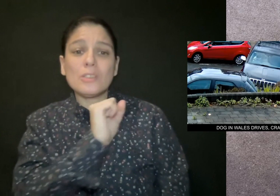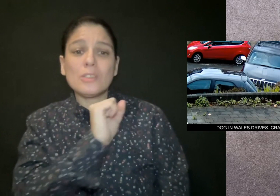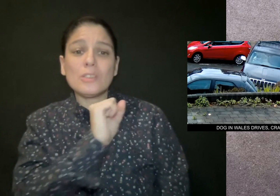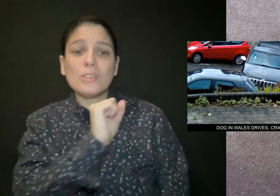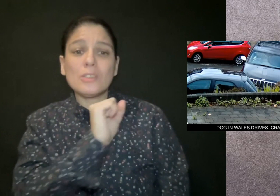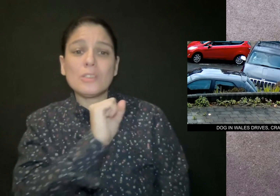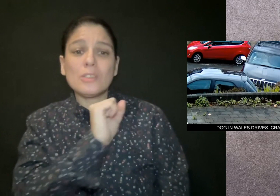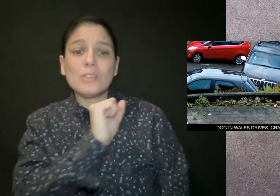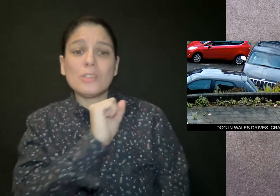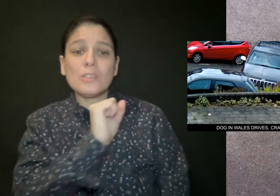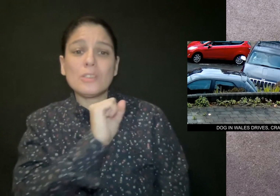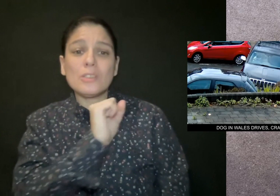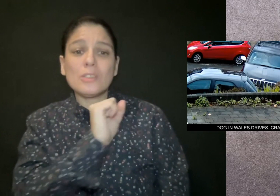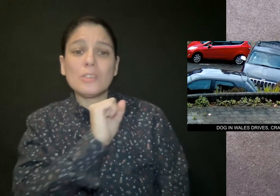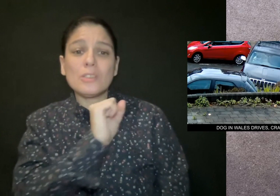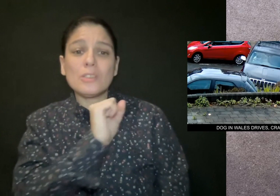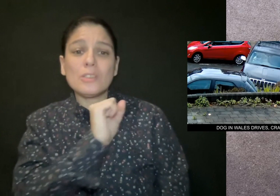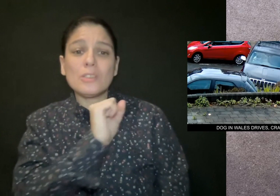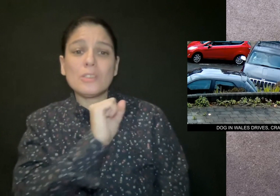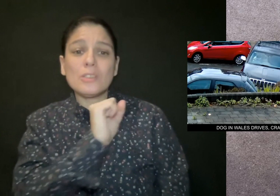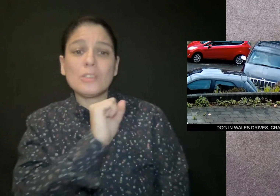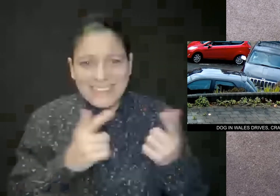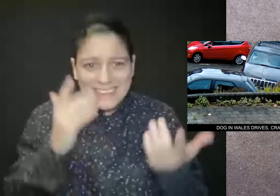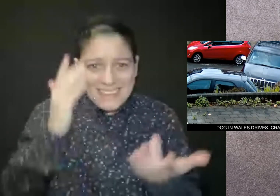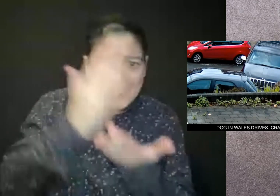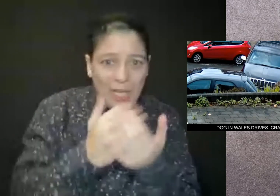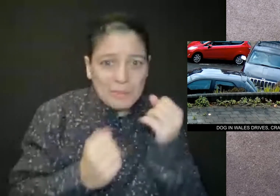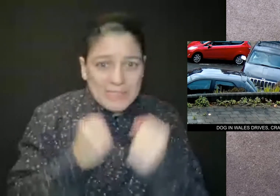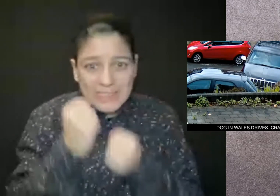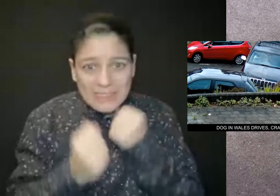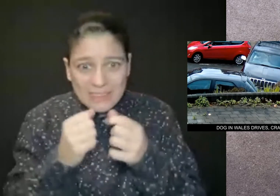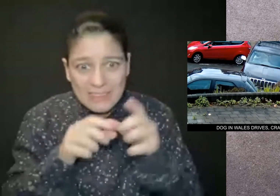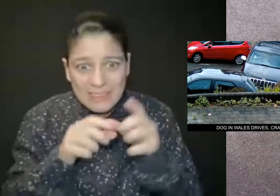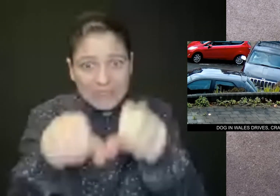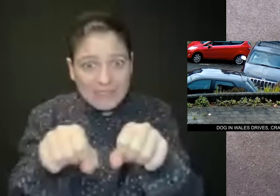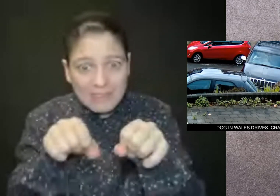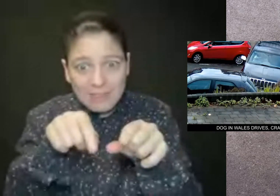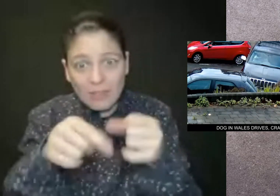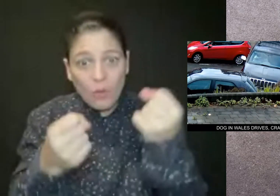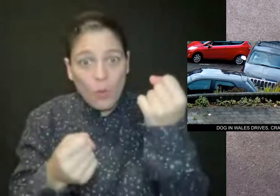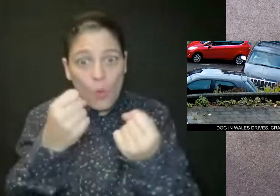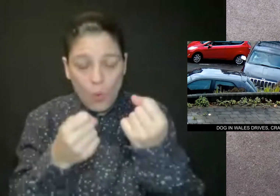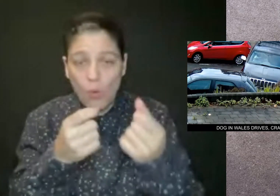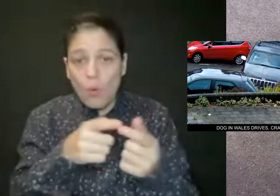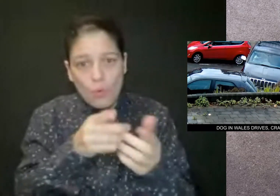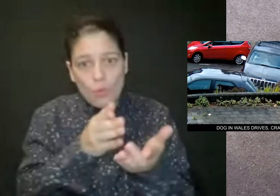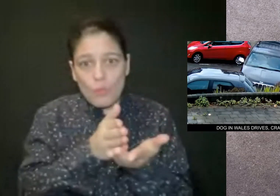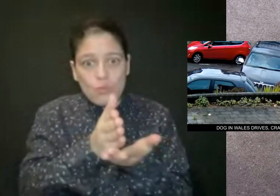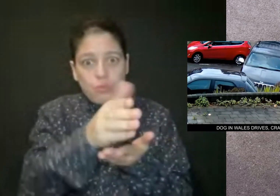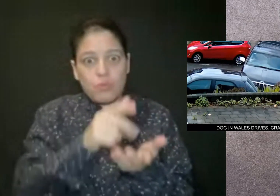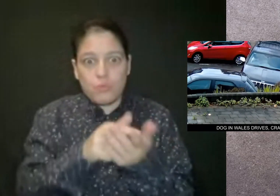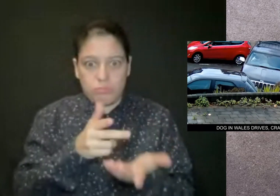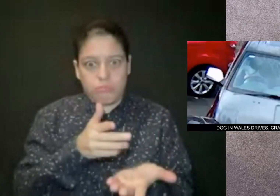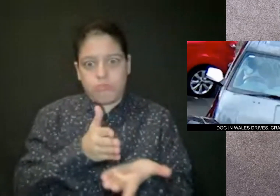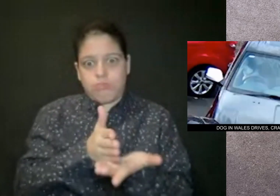The dog's owner tried desperately to stop the car from rolling away down the driveway but it didn't work.